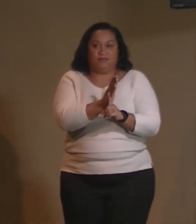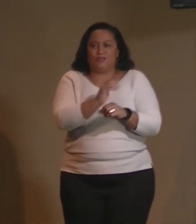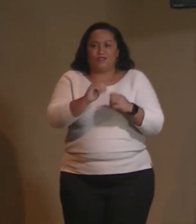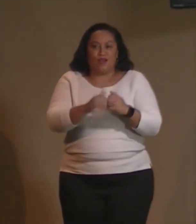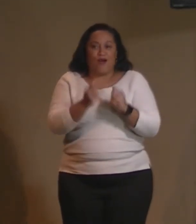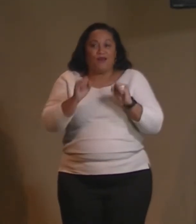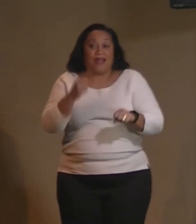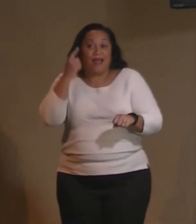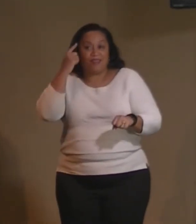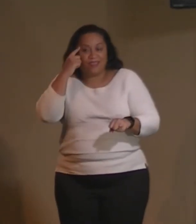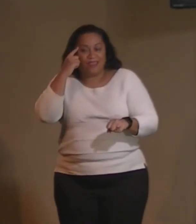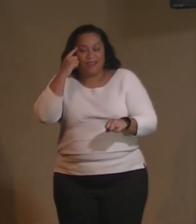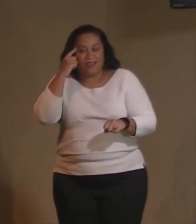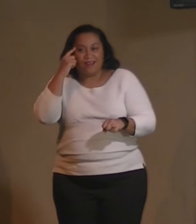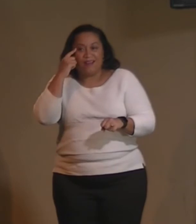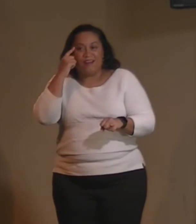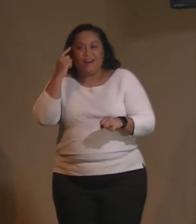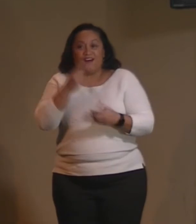thought before